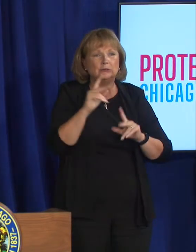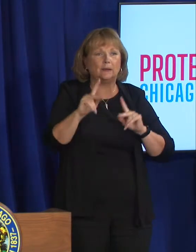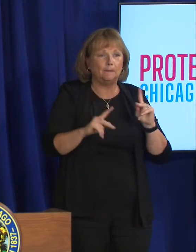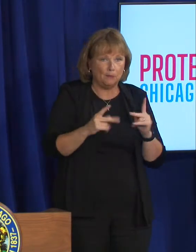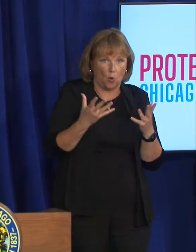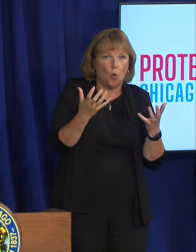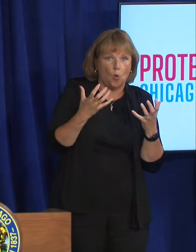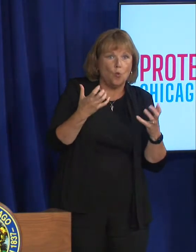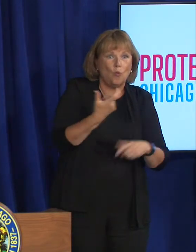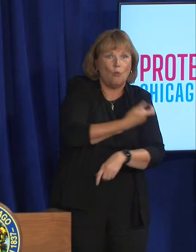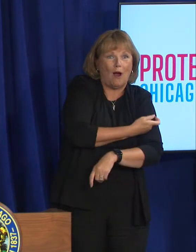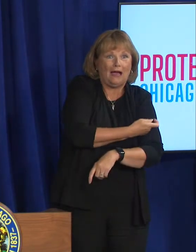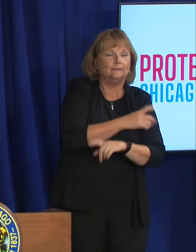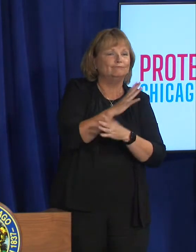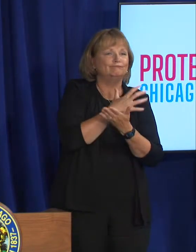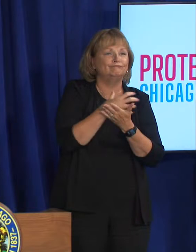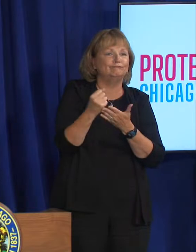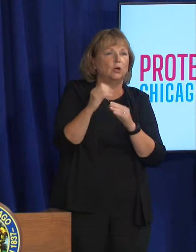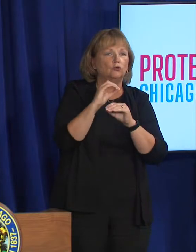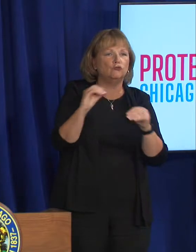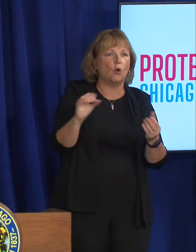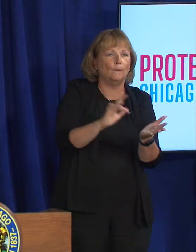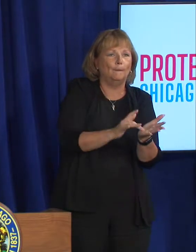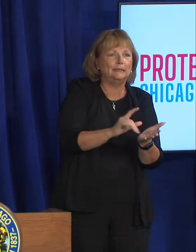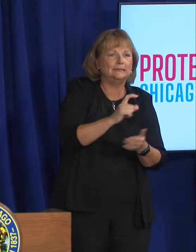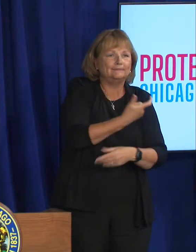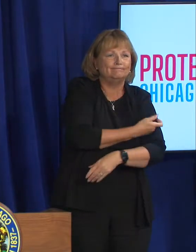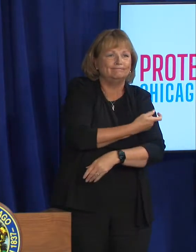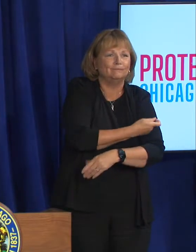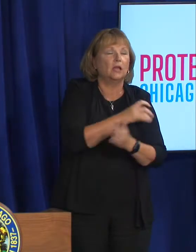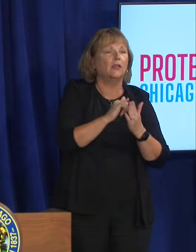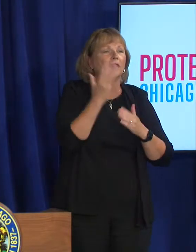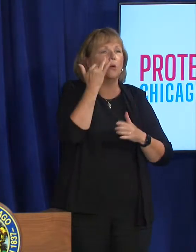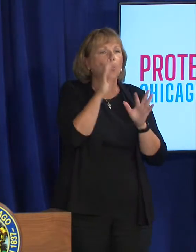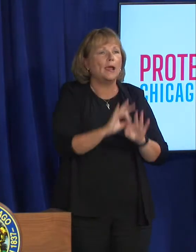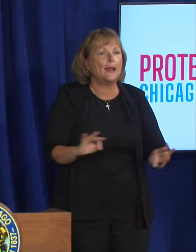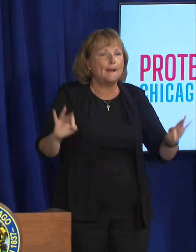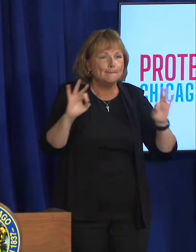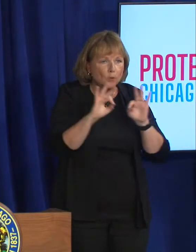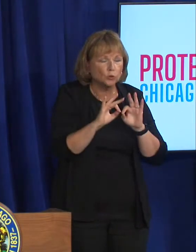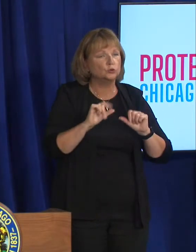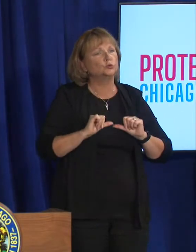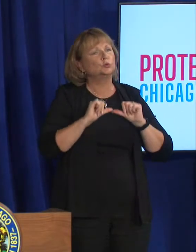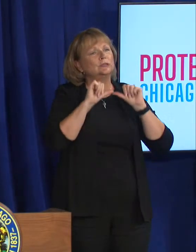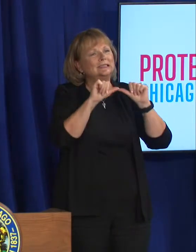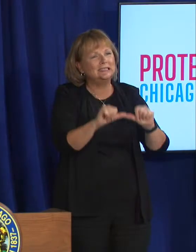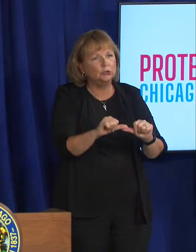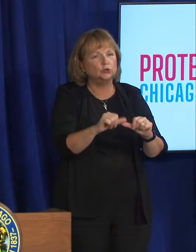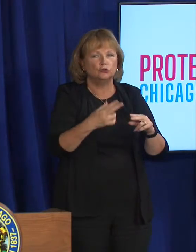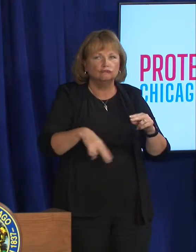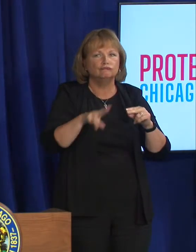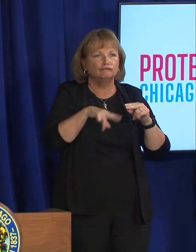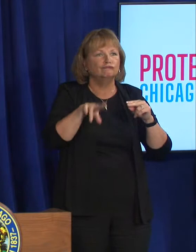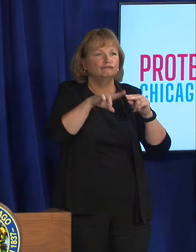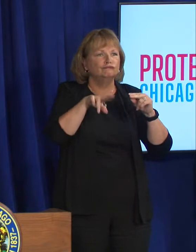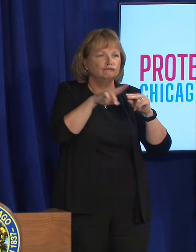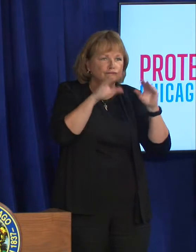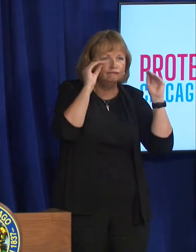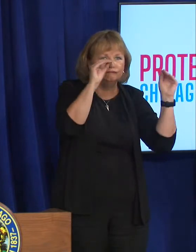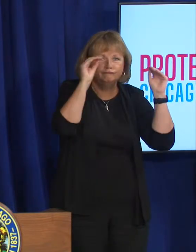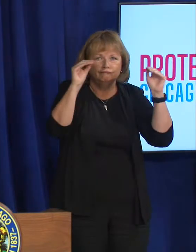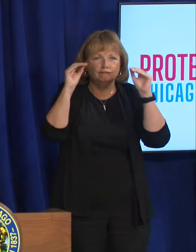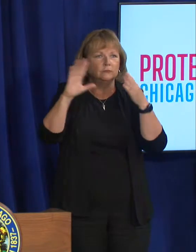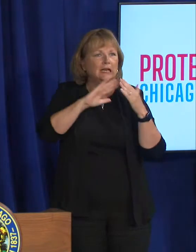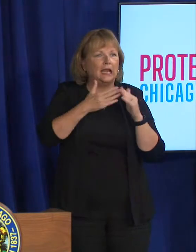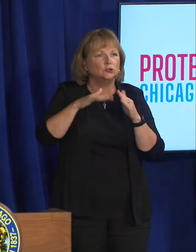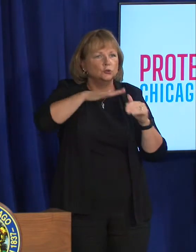and won't gain access and for that reason it's going to be so important for us to continue to expand community education and